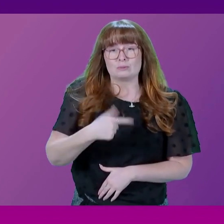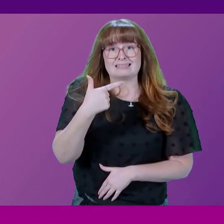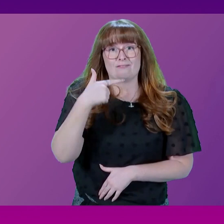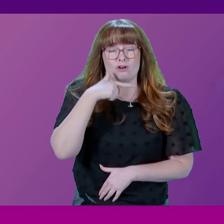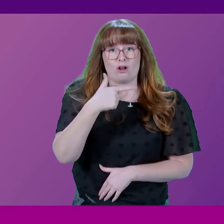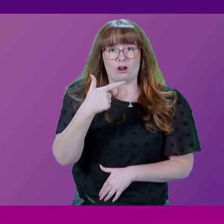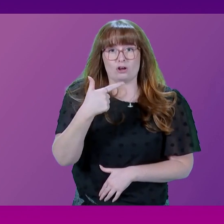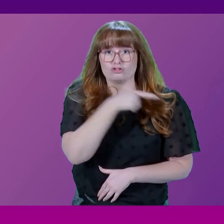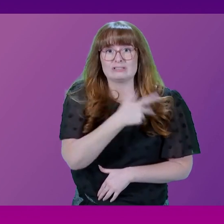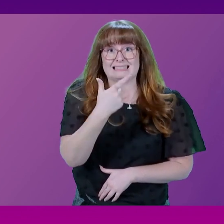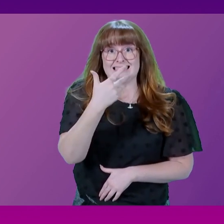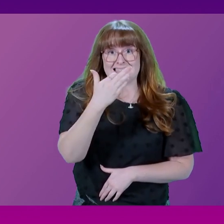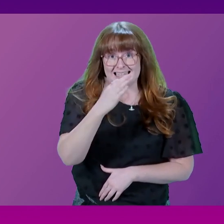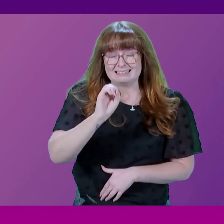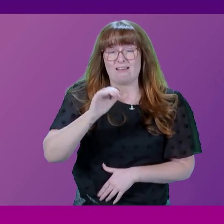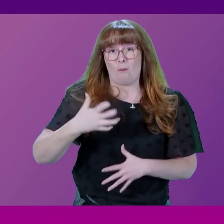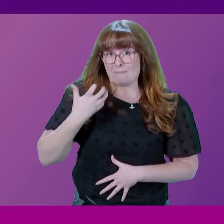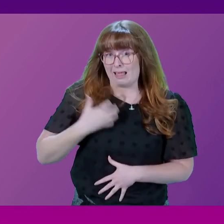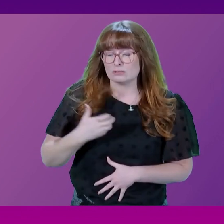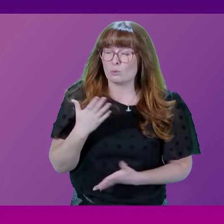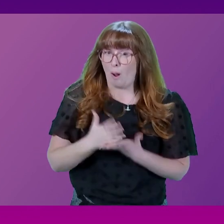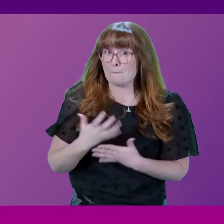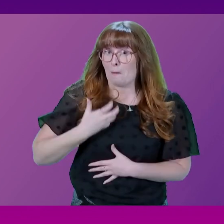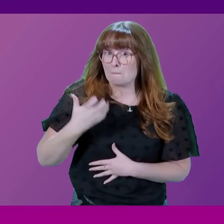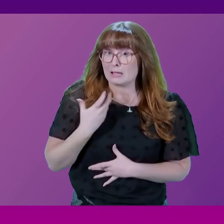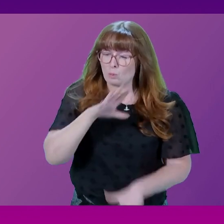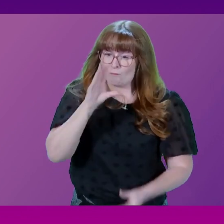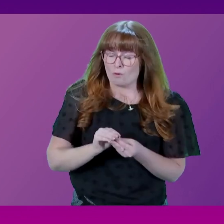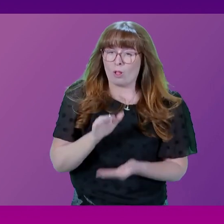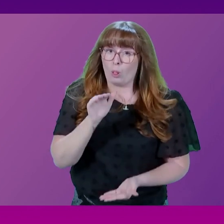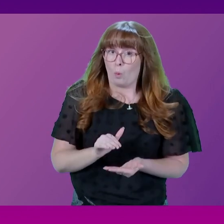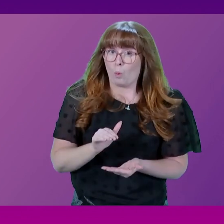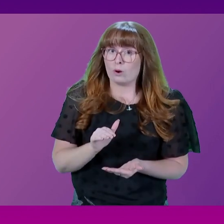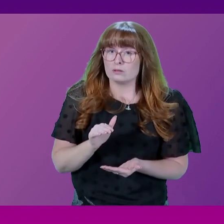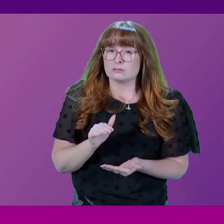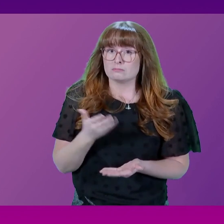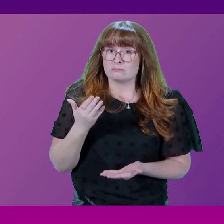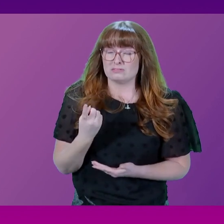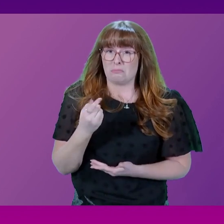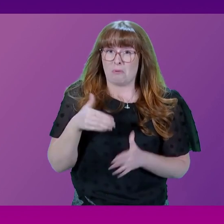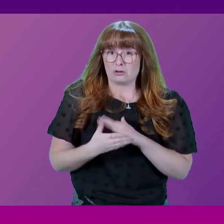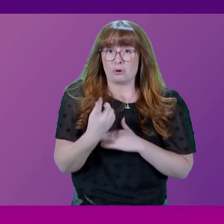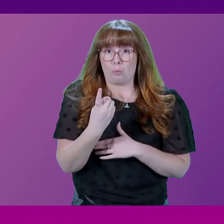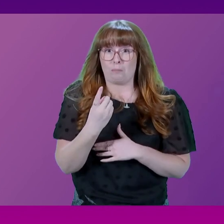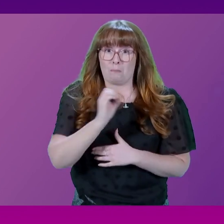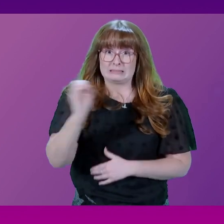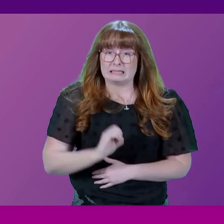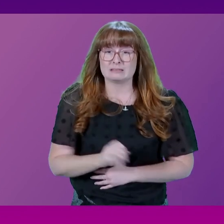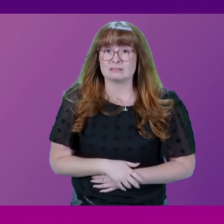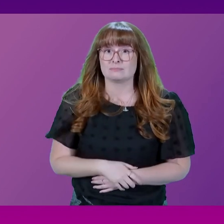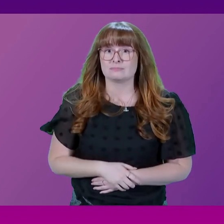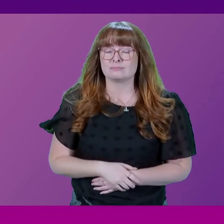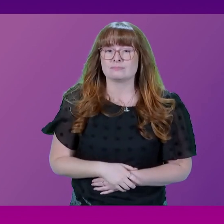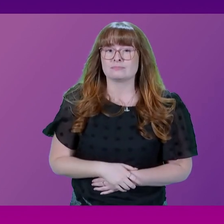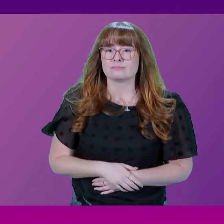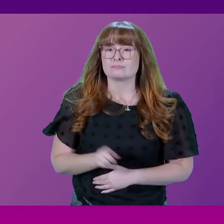so complaint numbers do remain low in fact in relation to total applications it's less than a half percent. Miles Briggs. Well